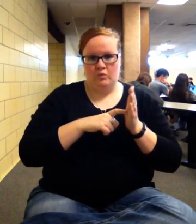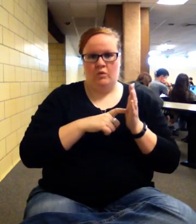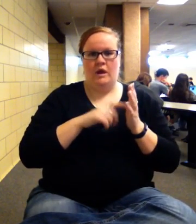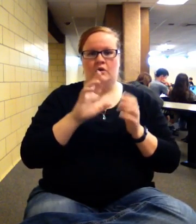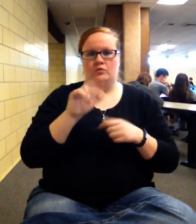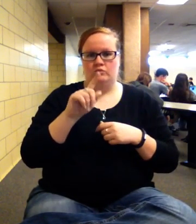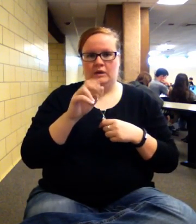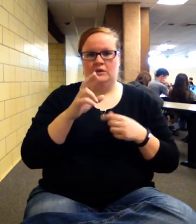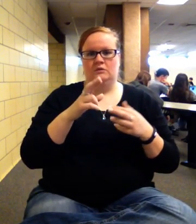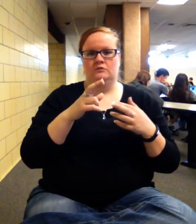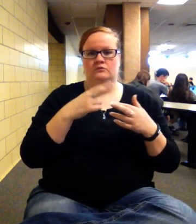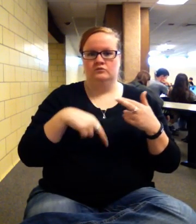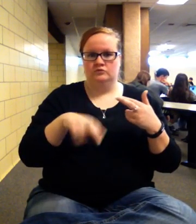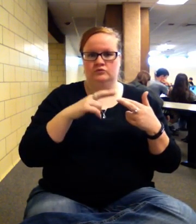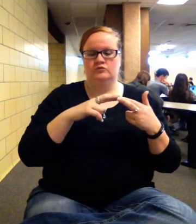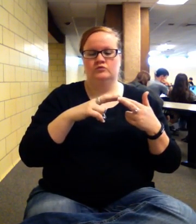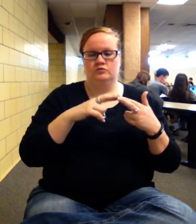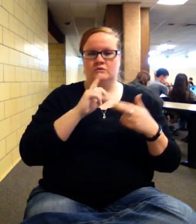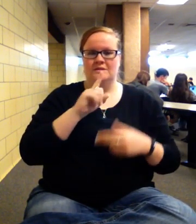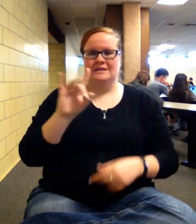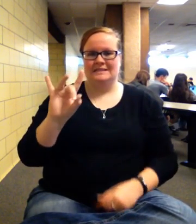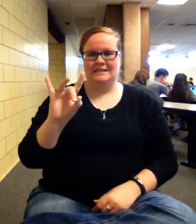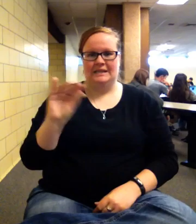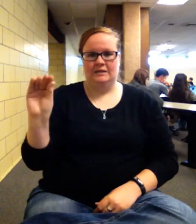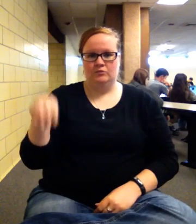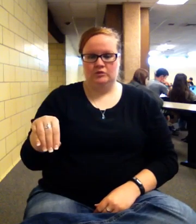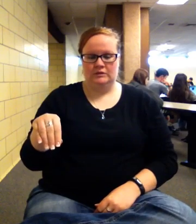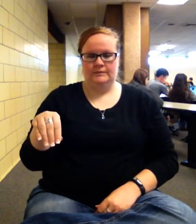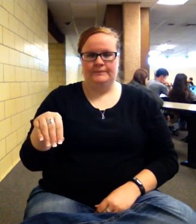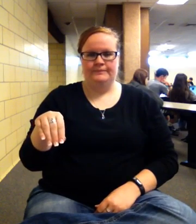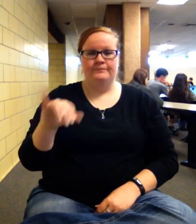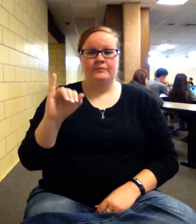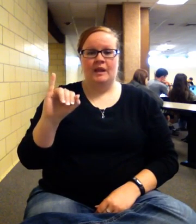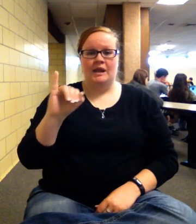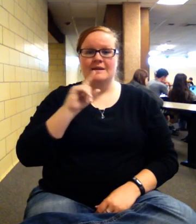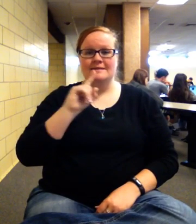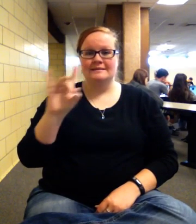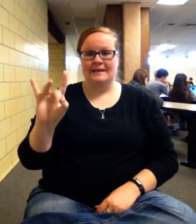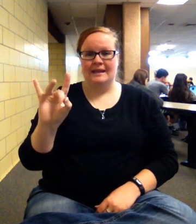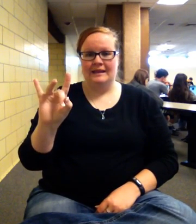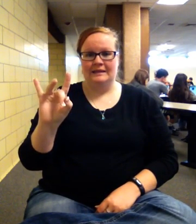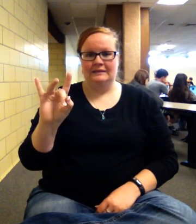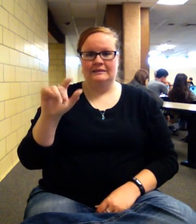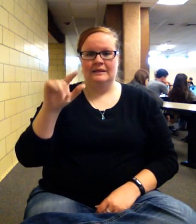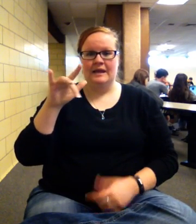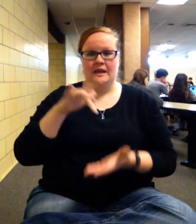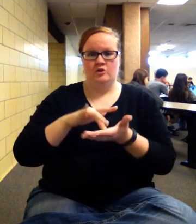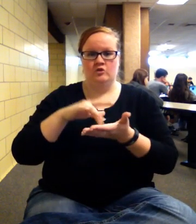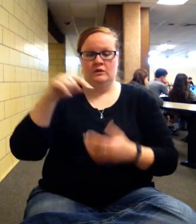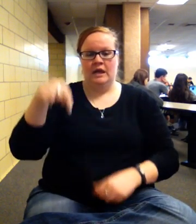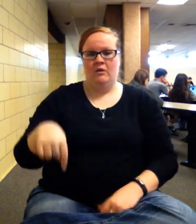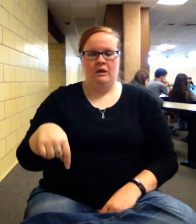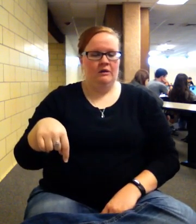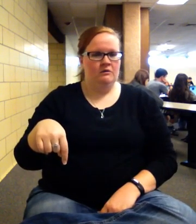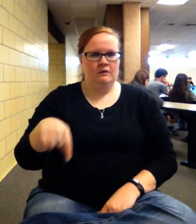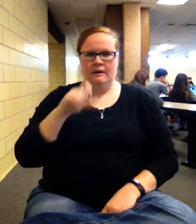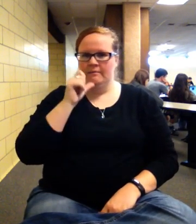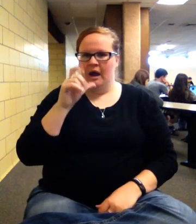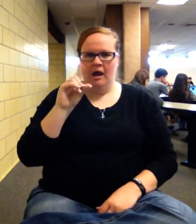to invest in this project is 8%. So your I is 8, enter down arrow. And I'm not putting enter down arrow on all these because,